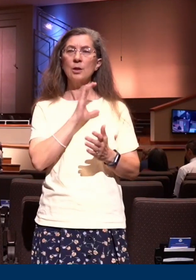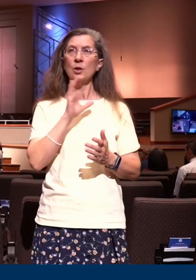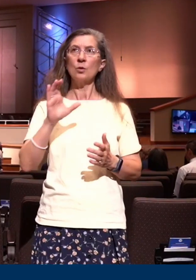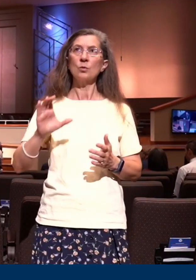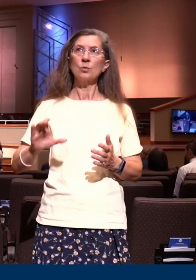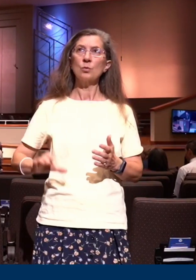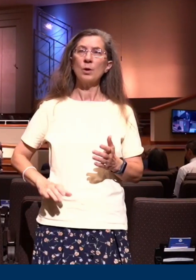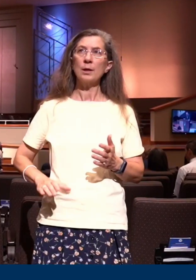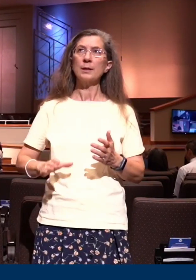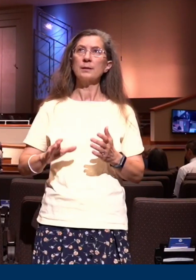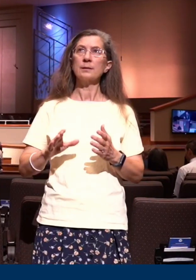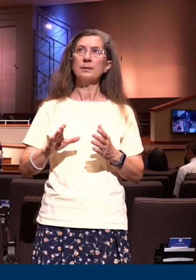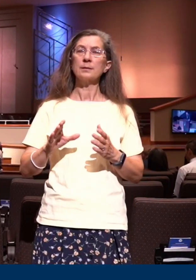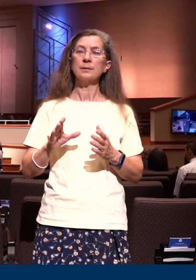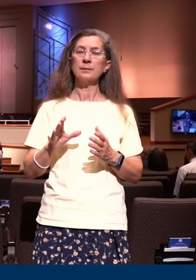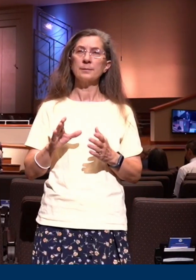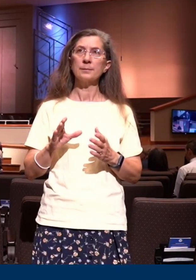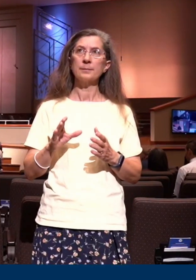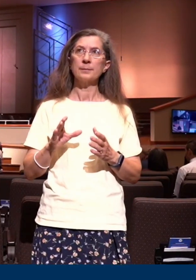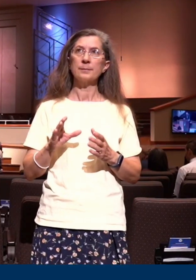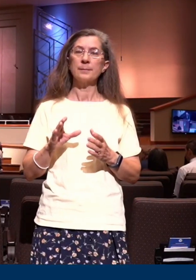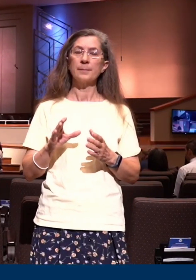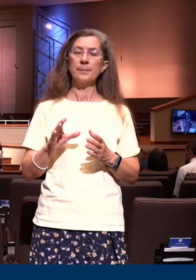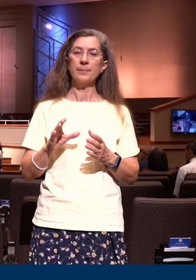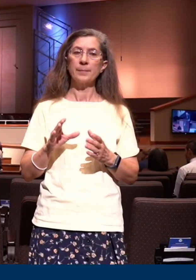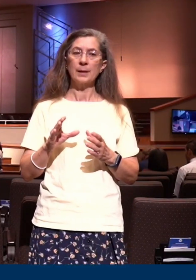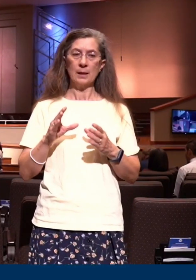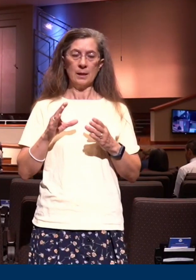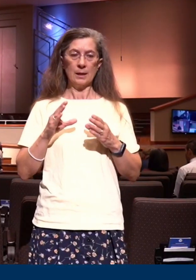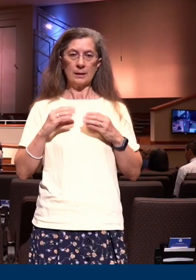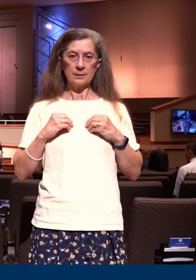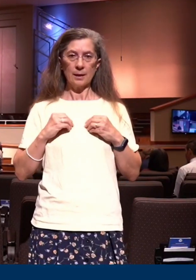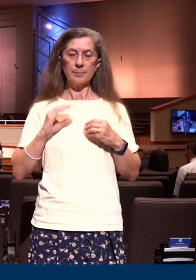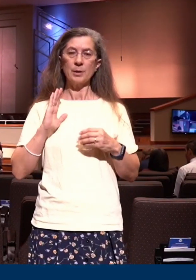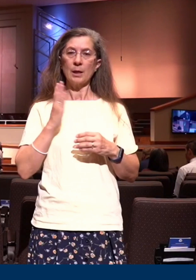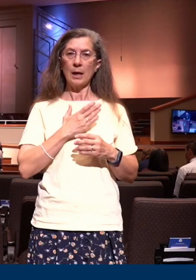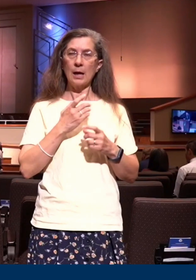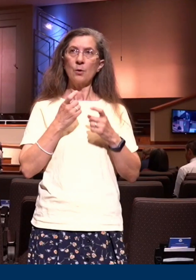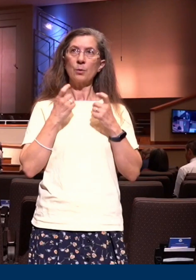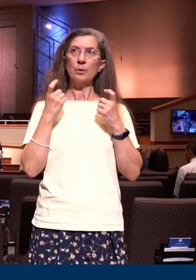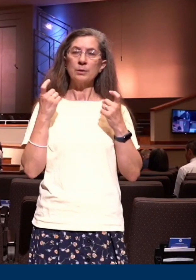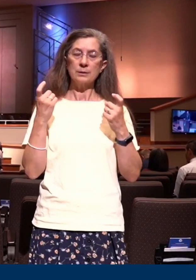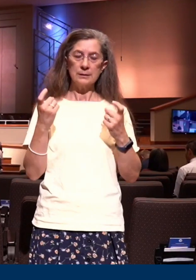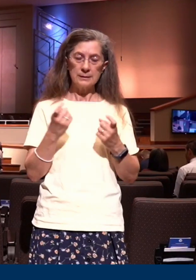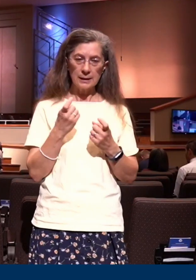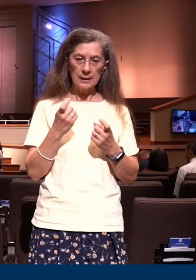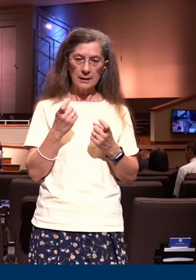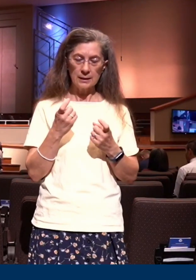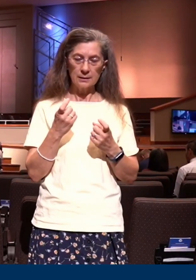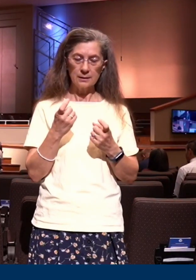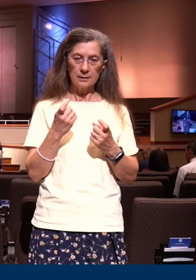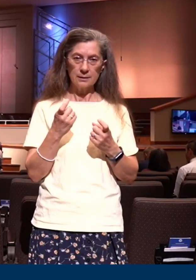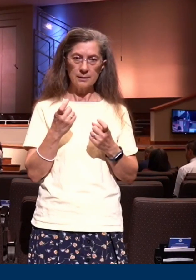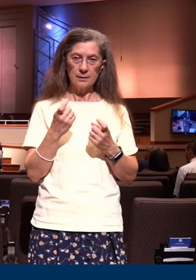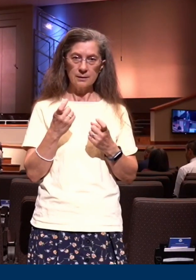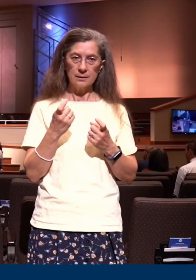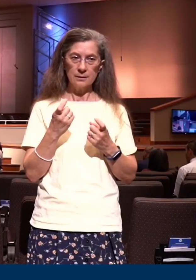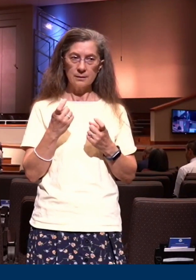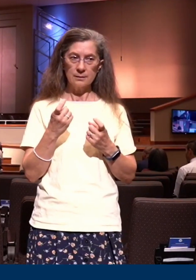made to be what we were that we might become in Him what He is now let me read